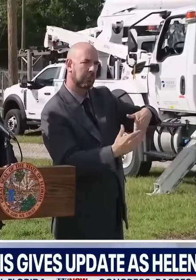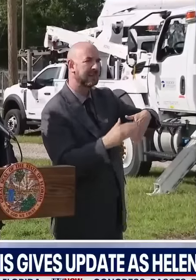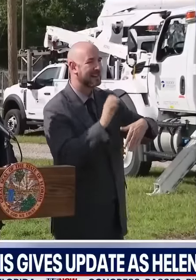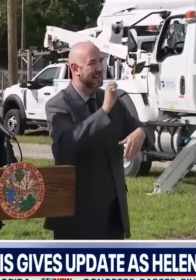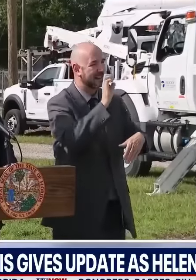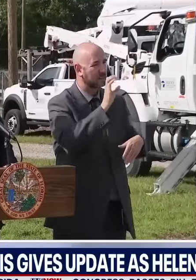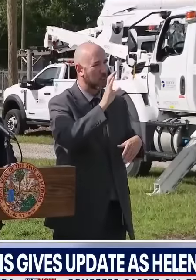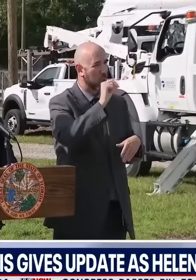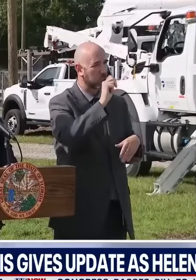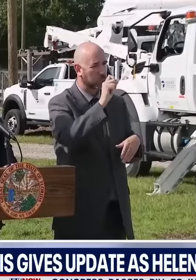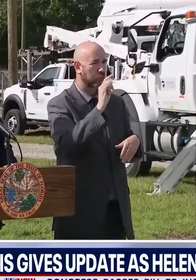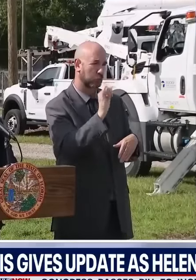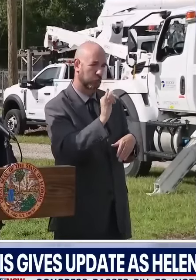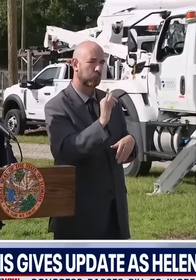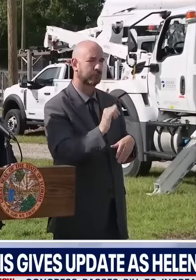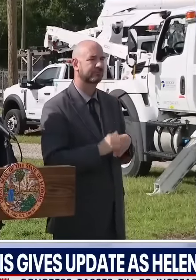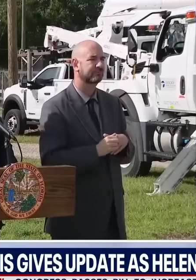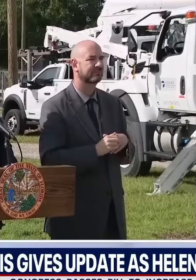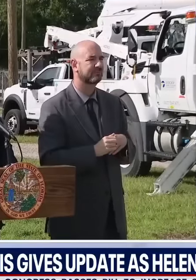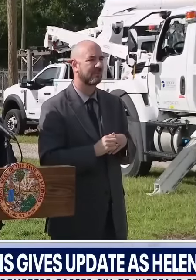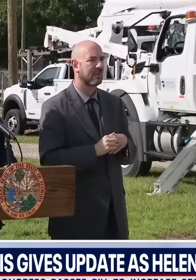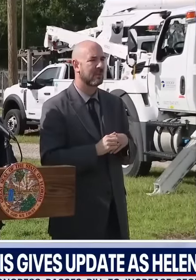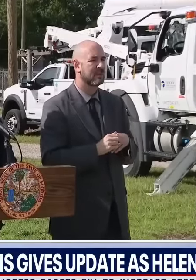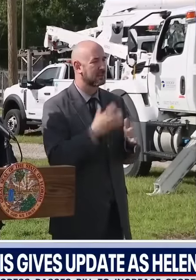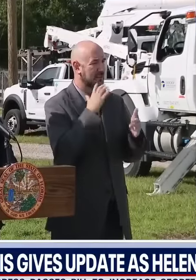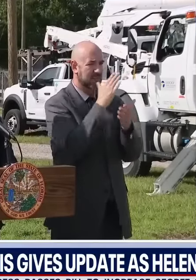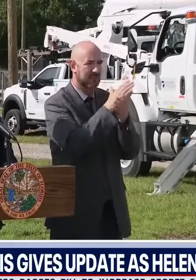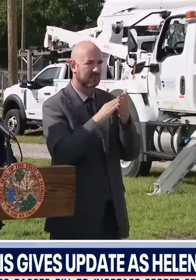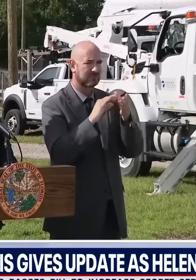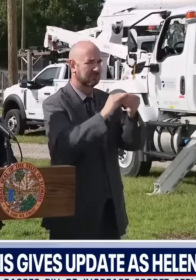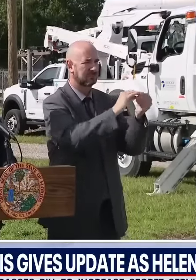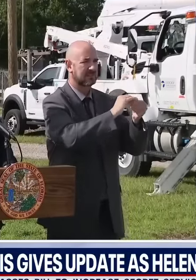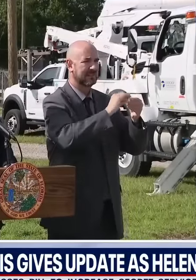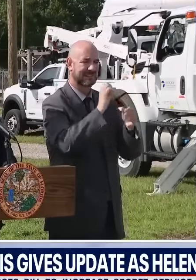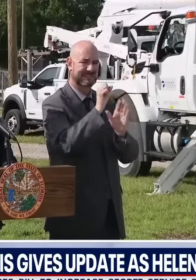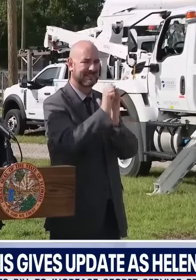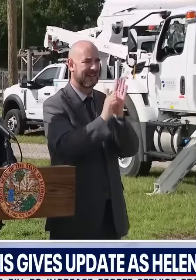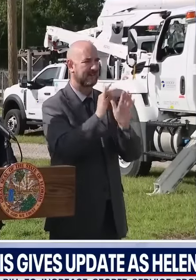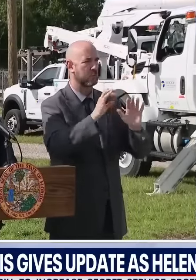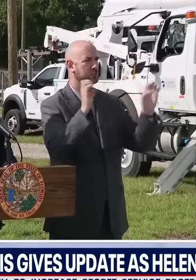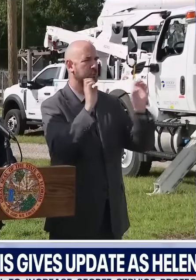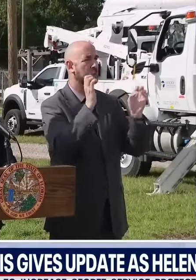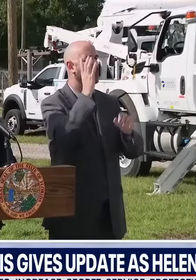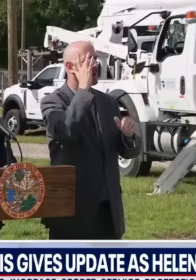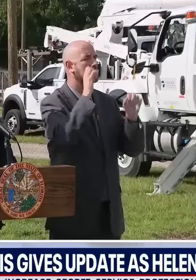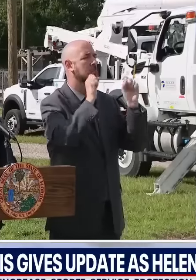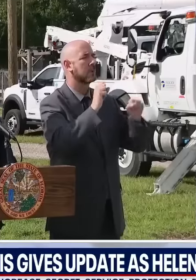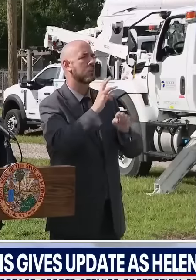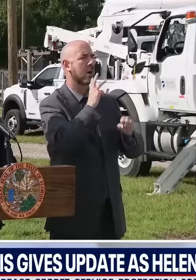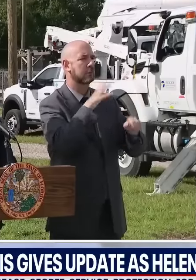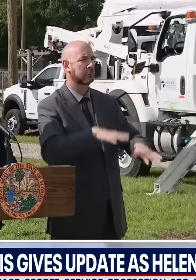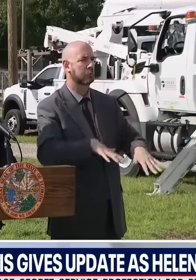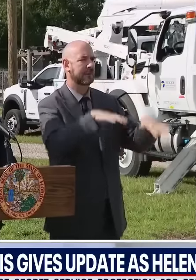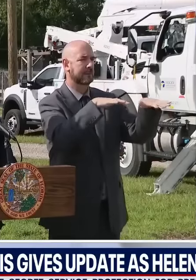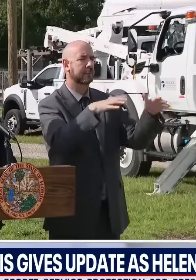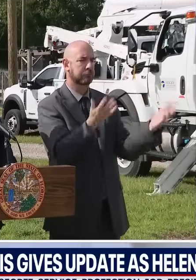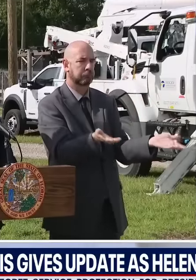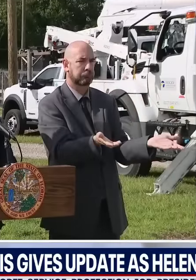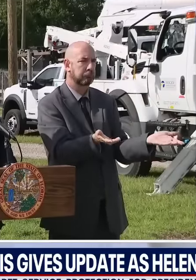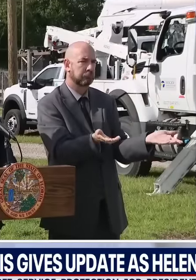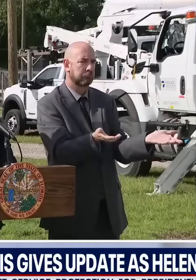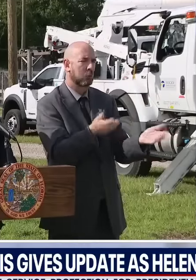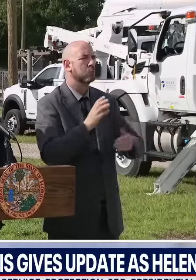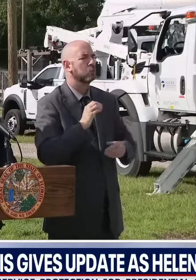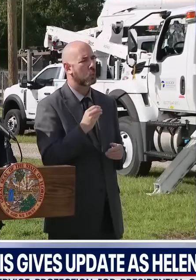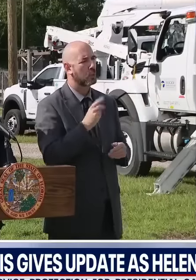I think you are, you do have the potential to see a lot of water rise, just given what we've seen in recent weeks